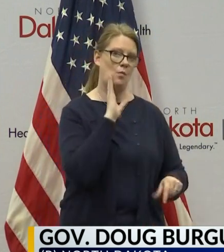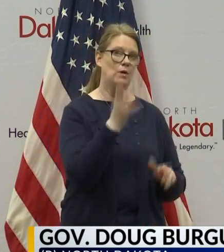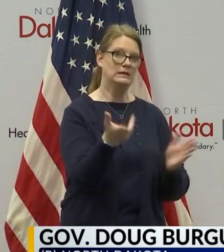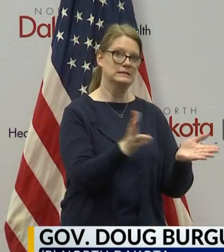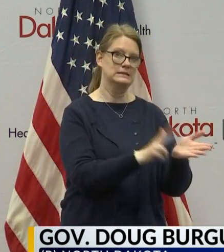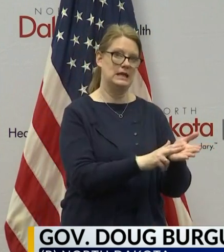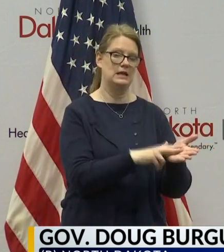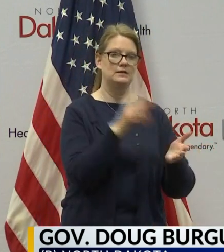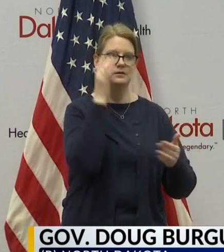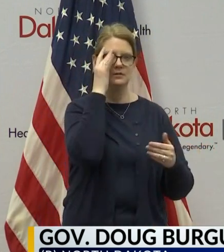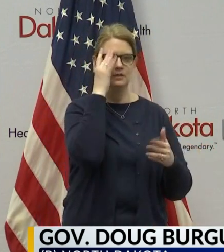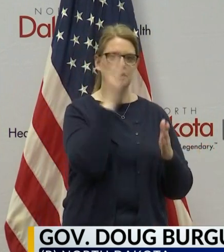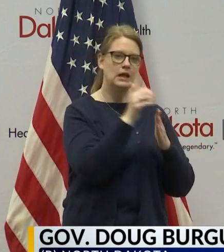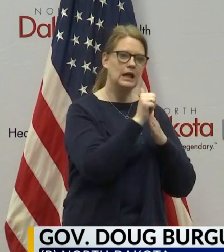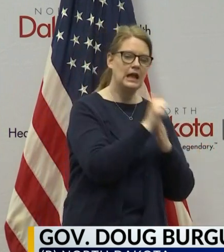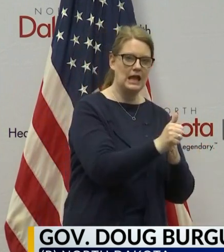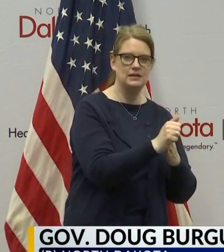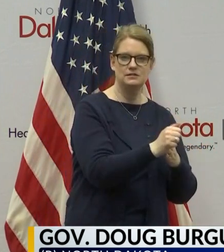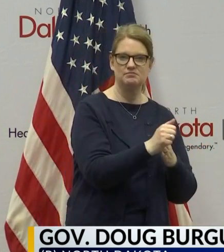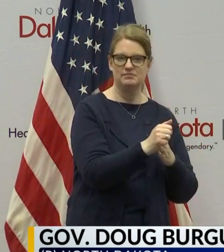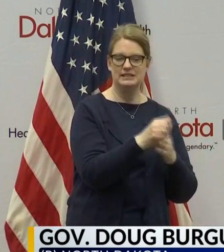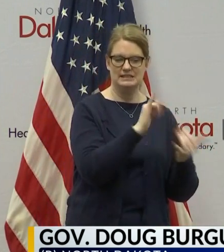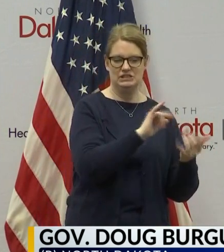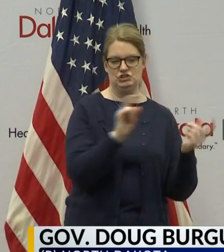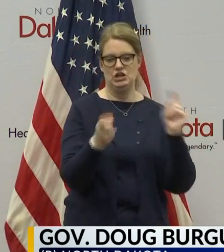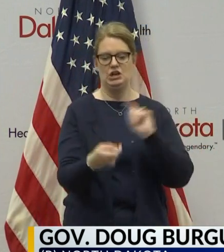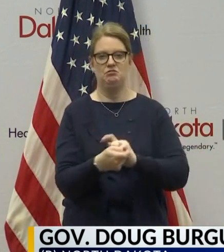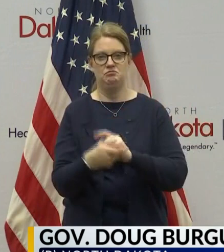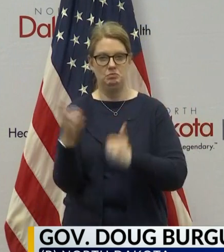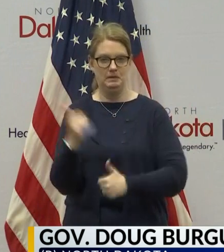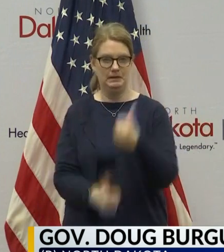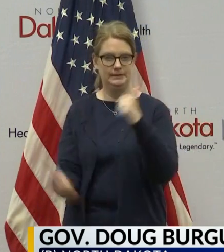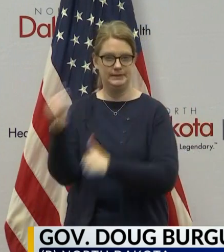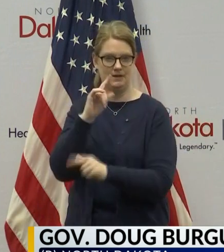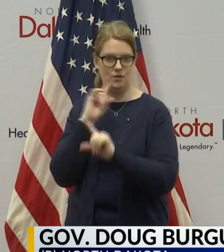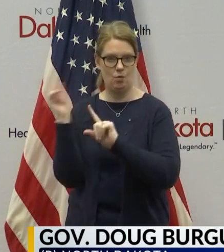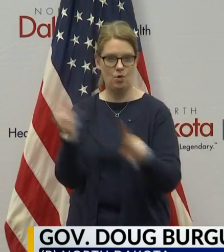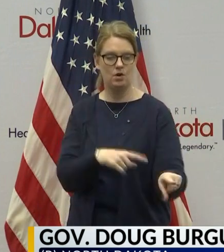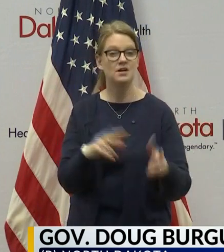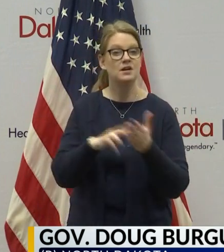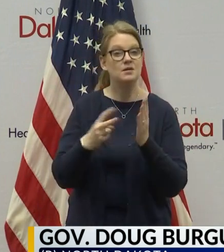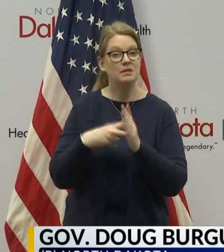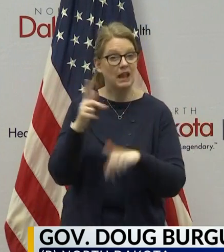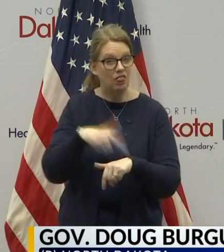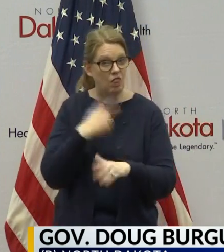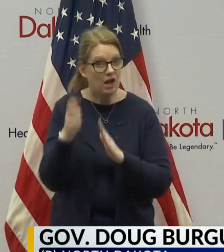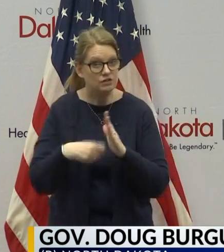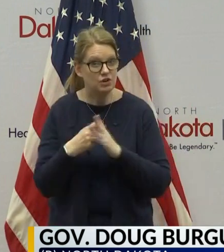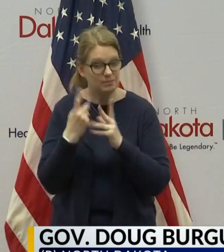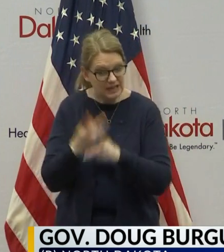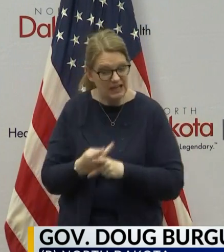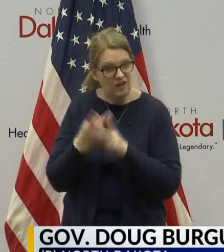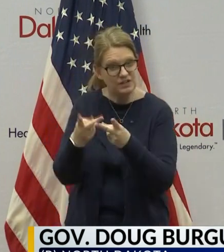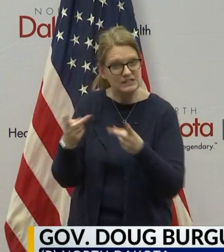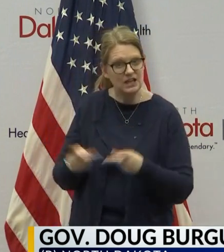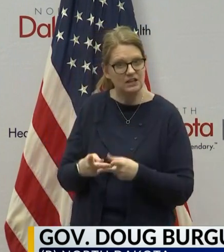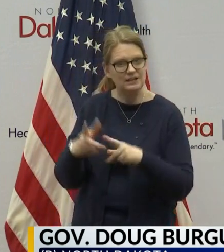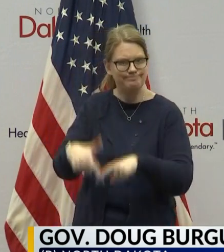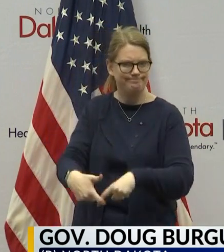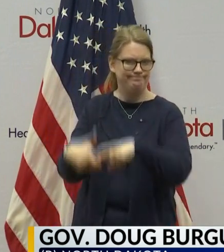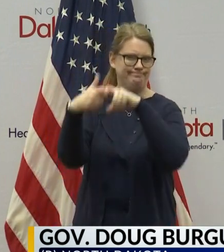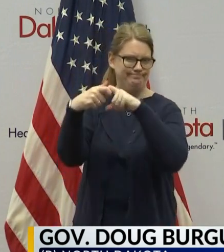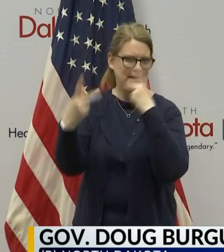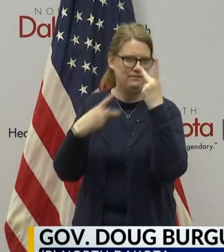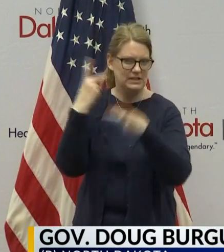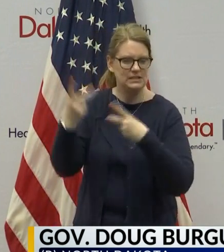we're moving from guidance to an actual executive order, suspending visitation at long-term care facilities. This includes skilled nursing,